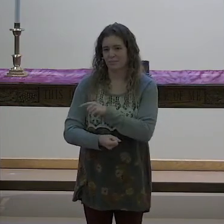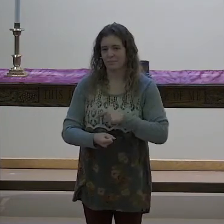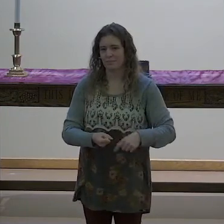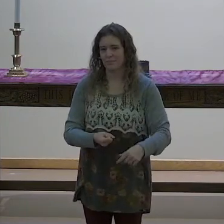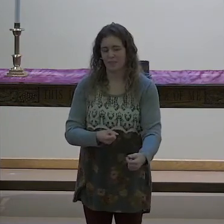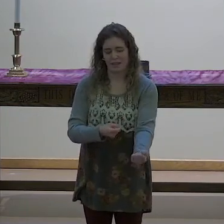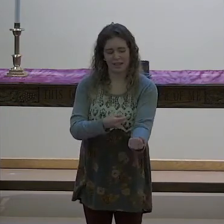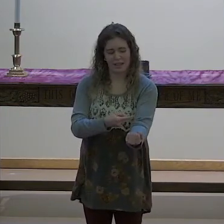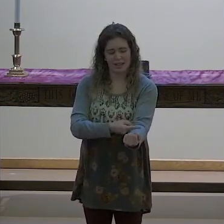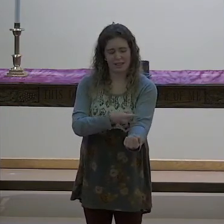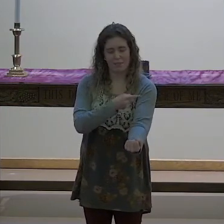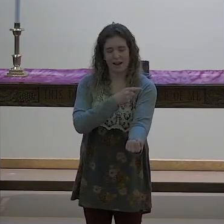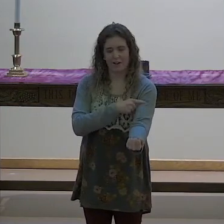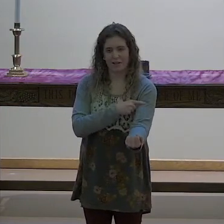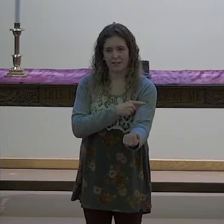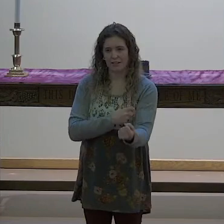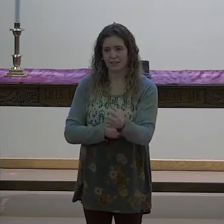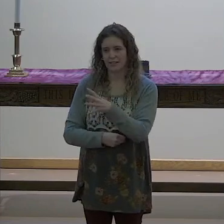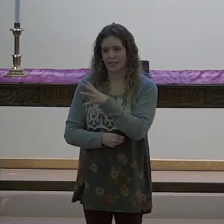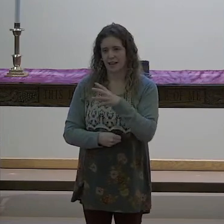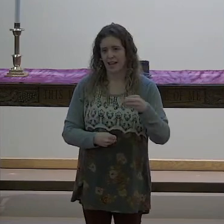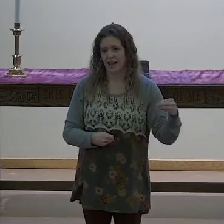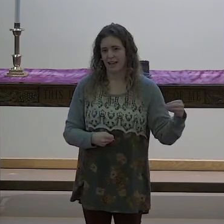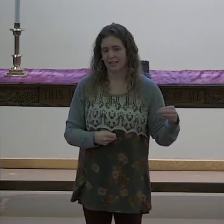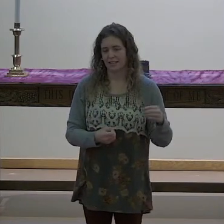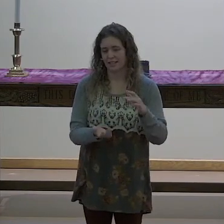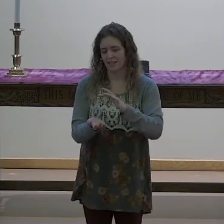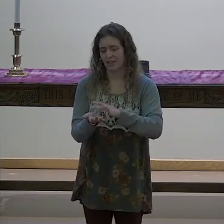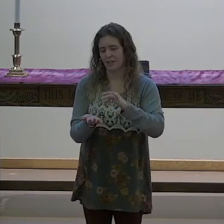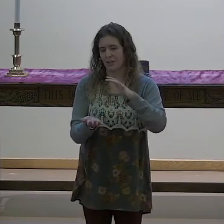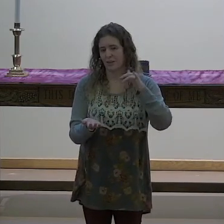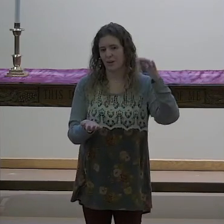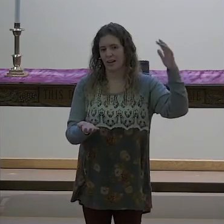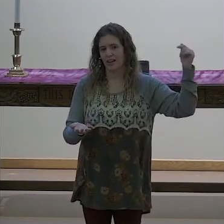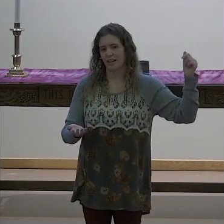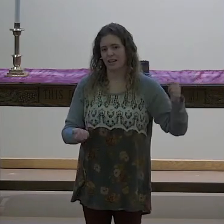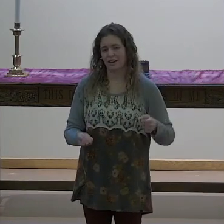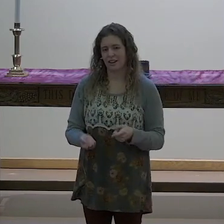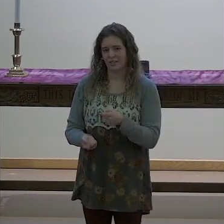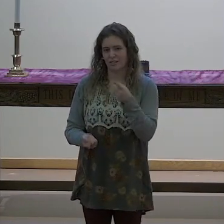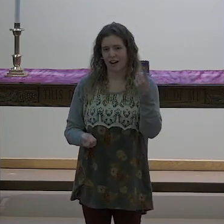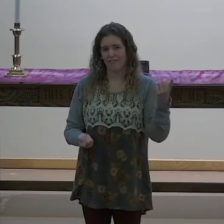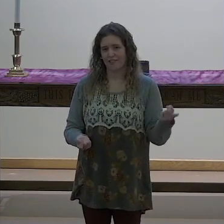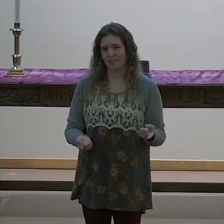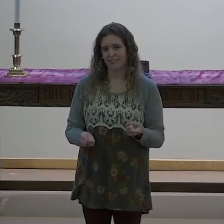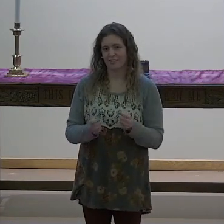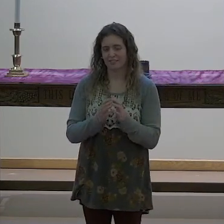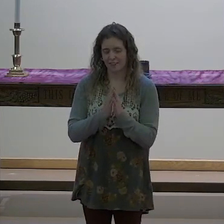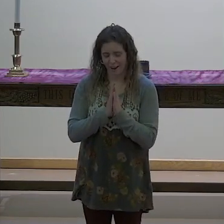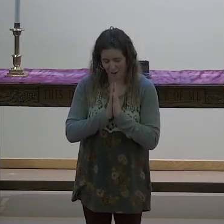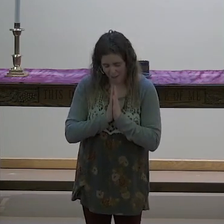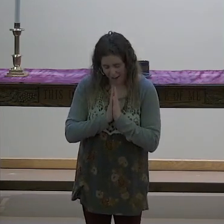the power, and the glory forever. Amen.